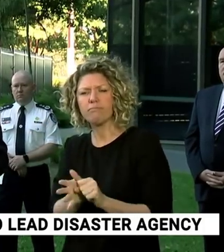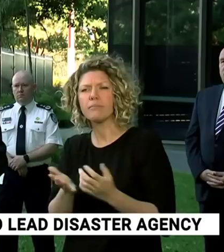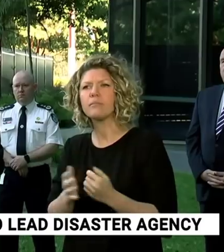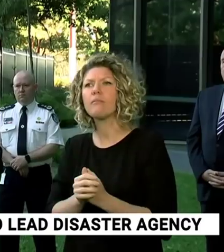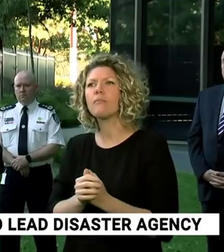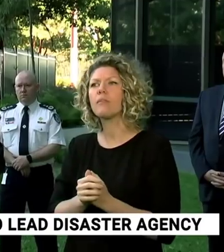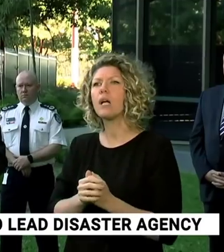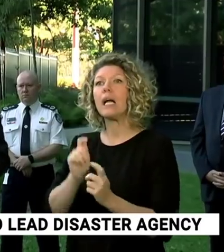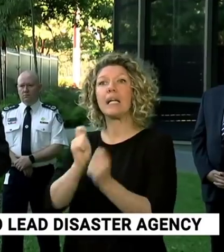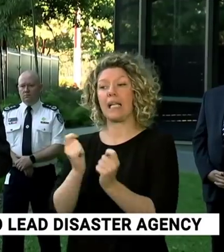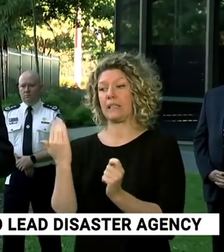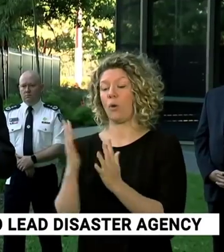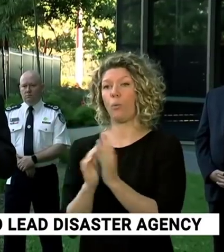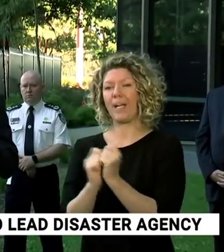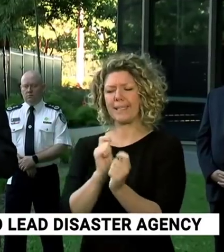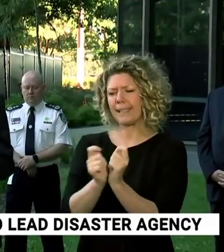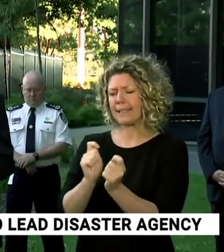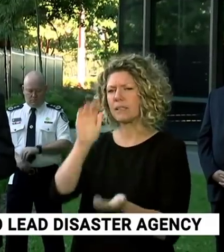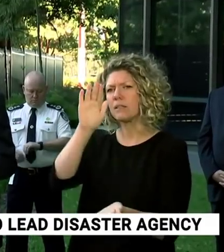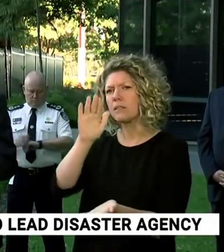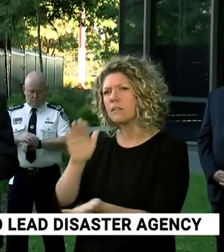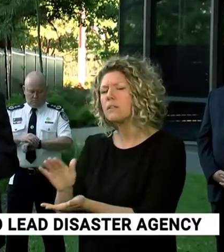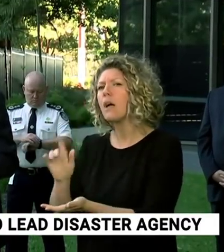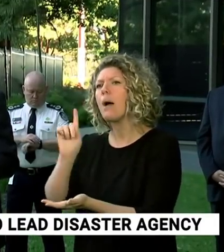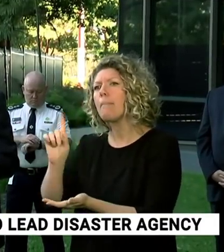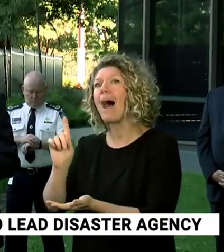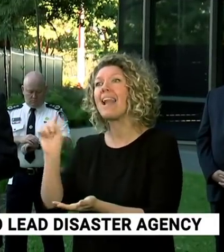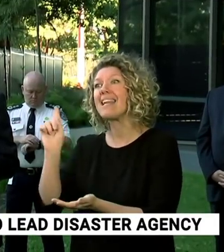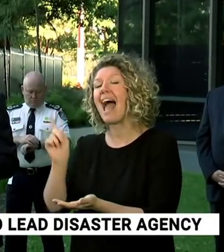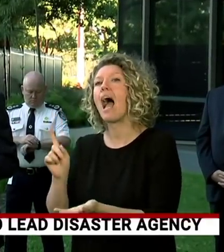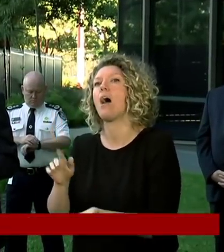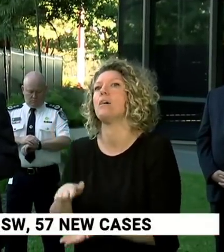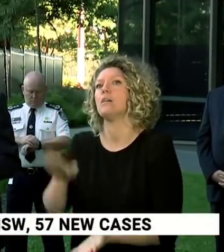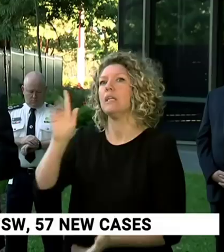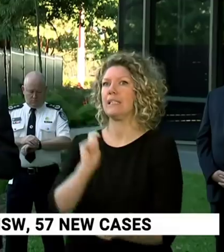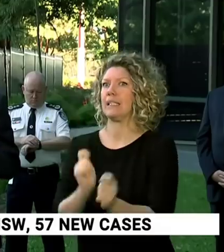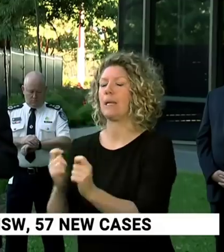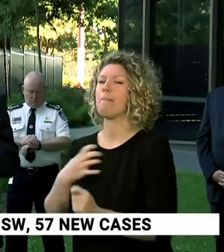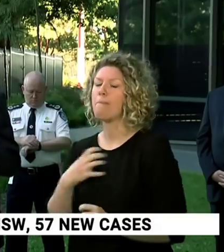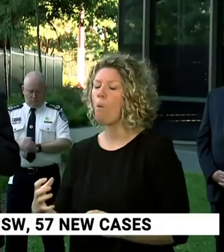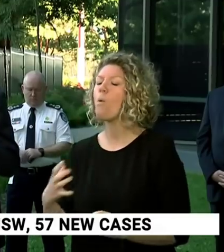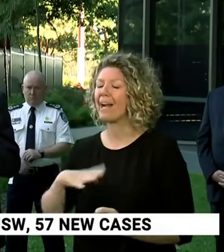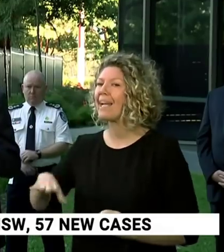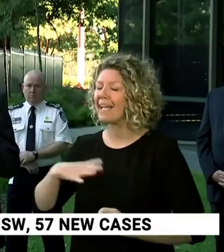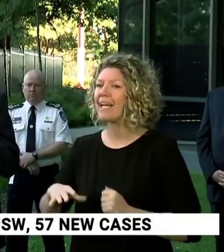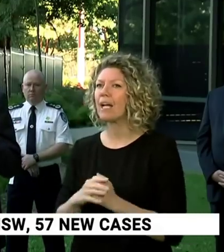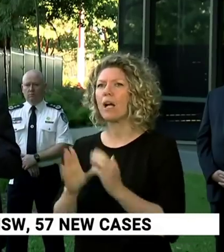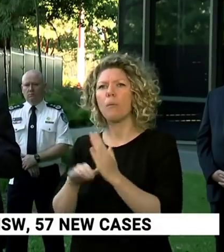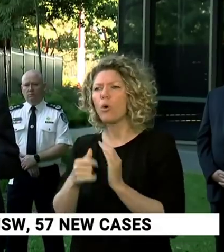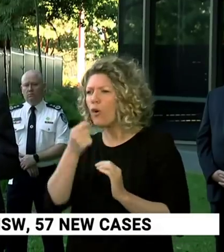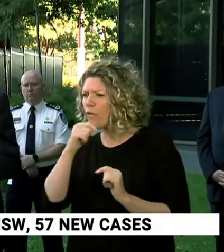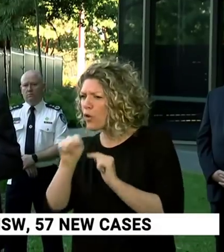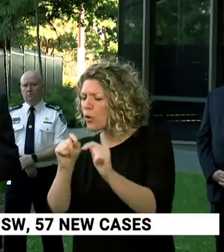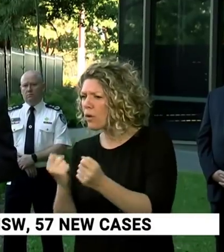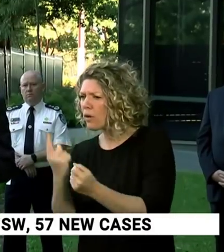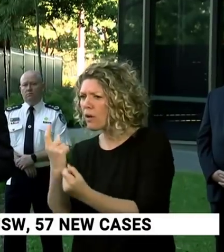a little drop off in tests over the weekend, we want to encourage increased testing in those communities where we've seen even a few